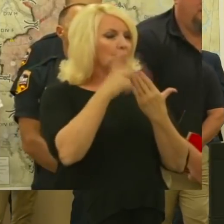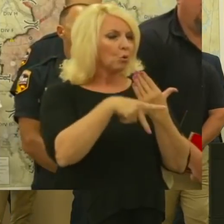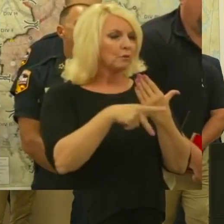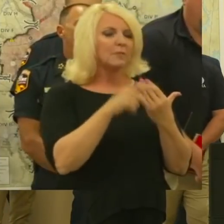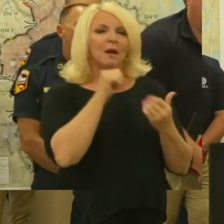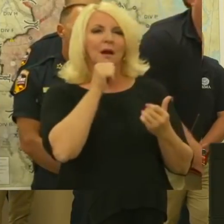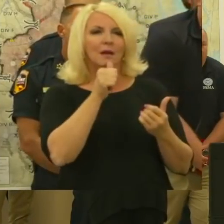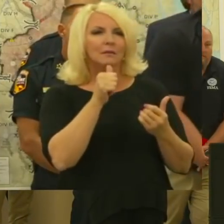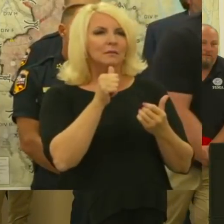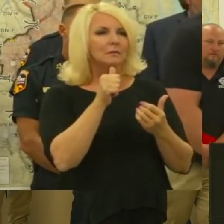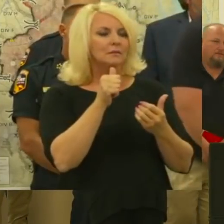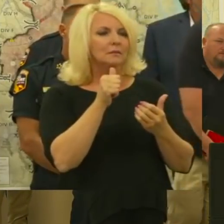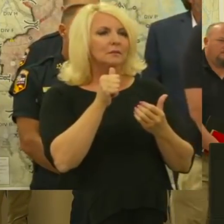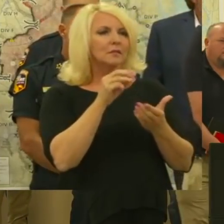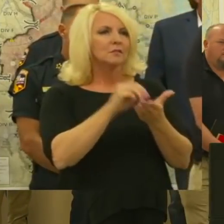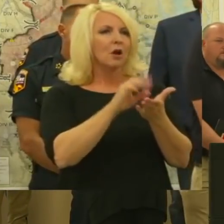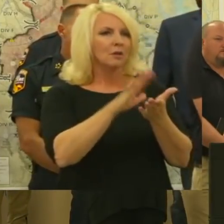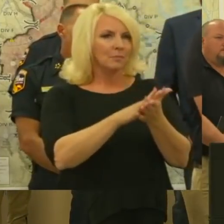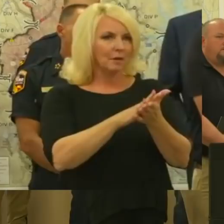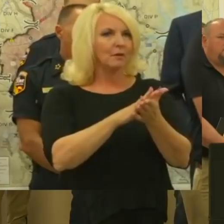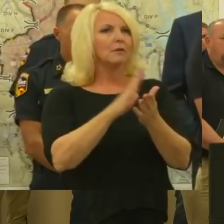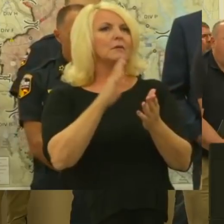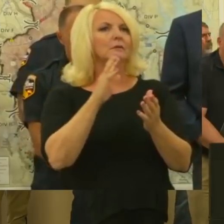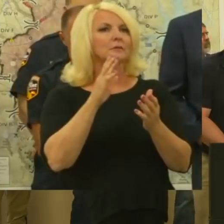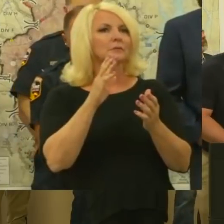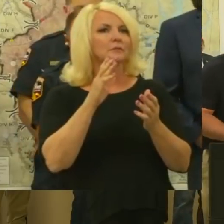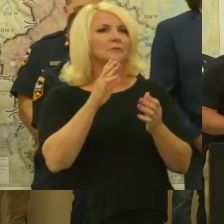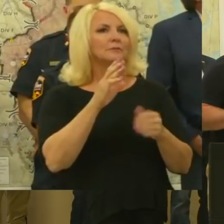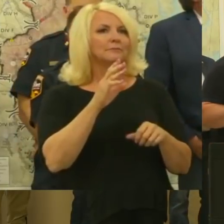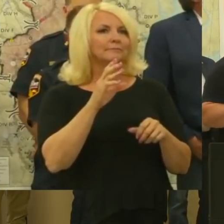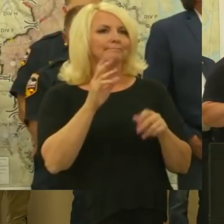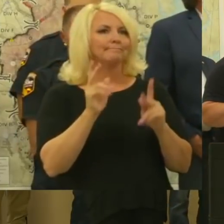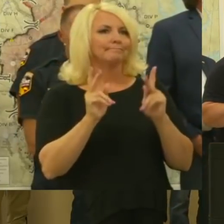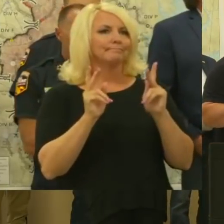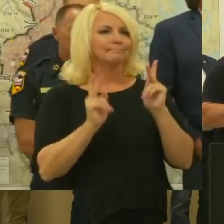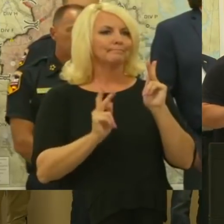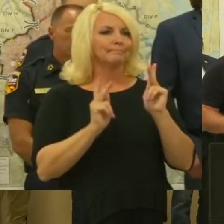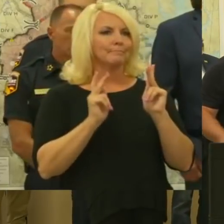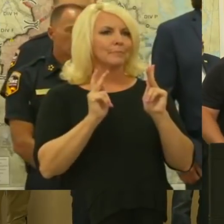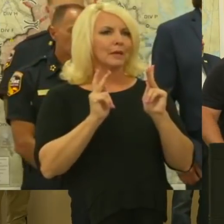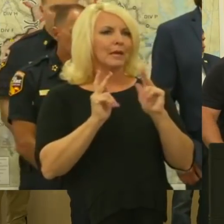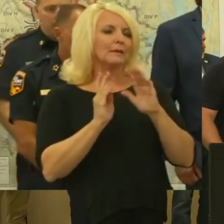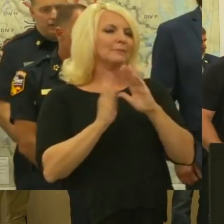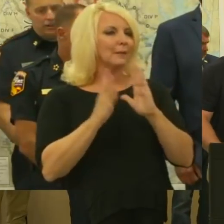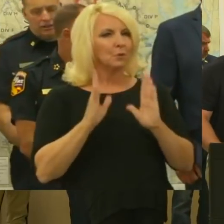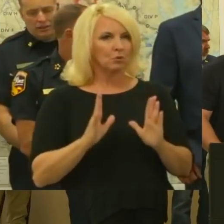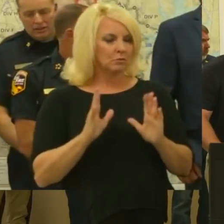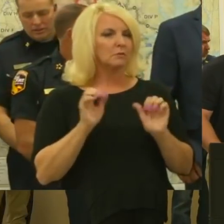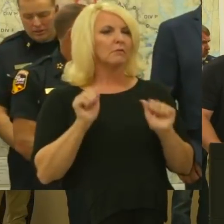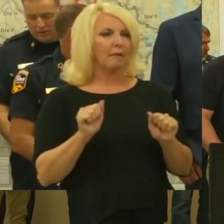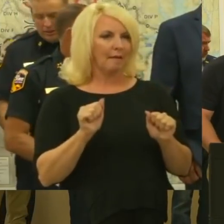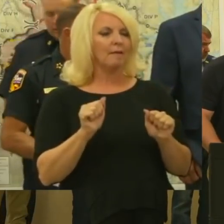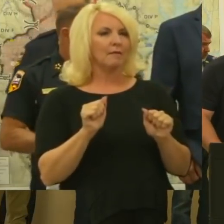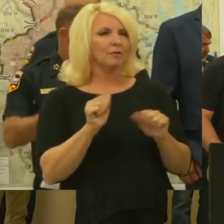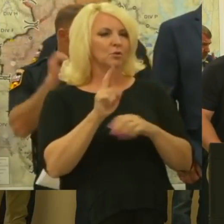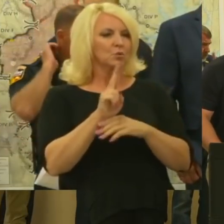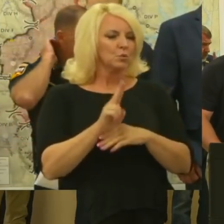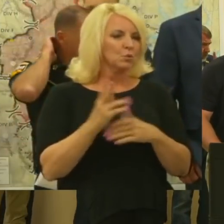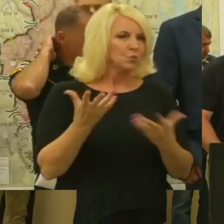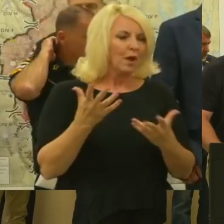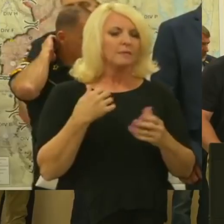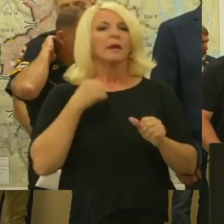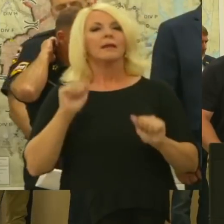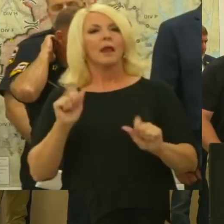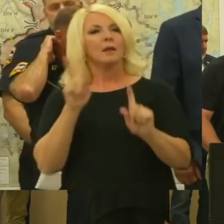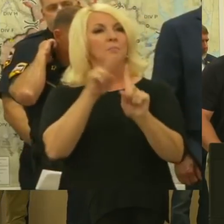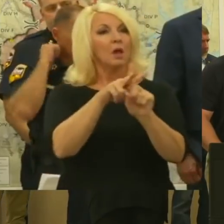use to cover the houses that they're not getting to? Yeah, yeah. So undocumented individuals should just apply